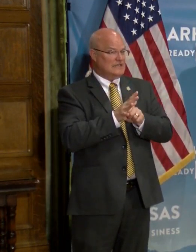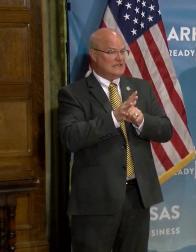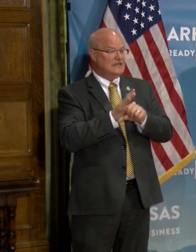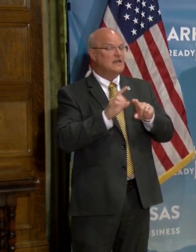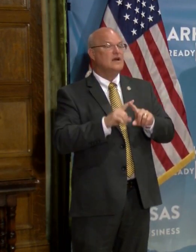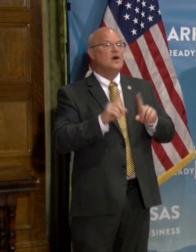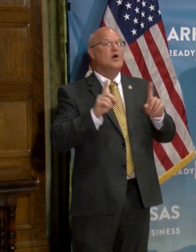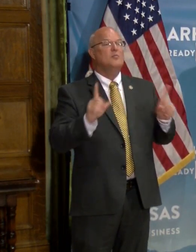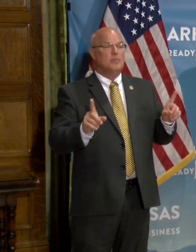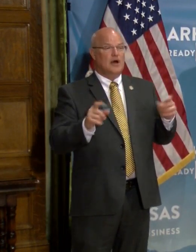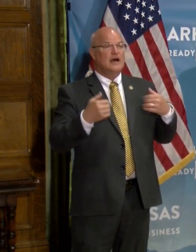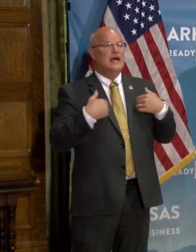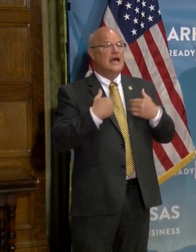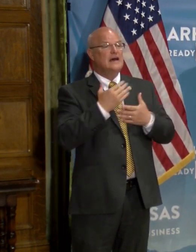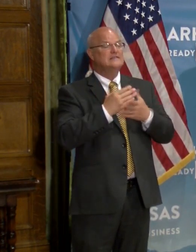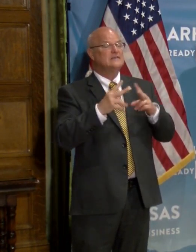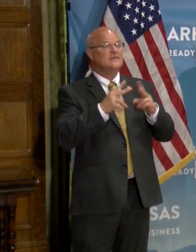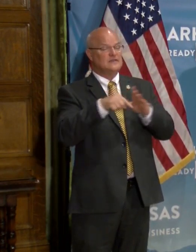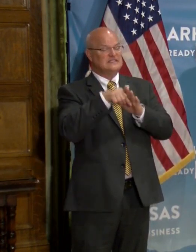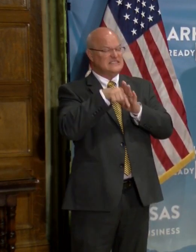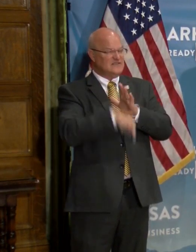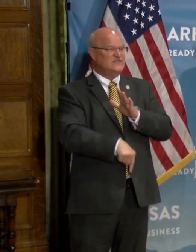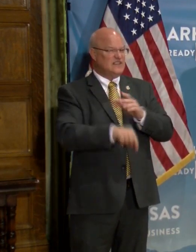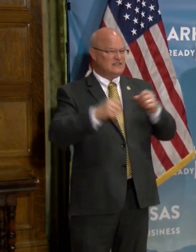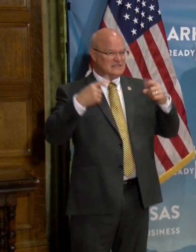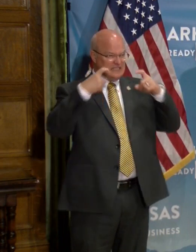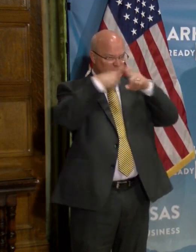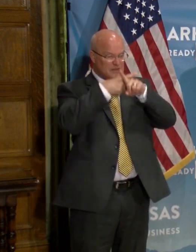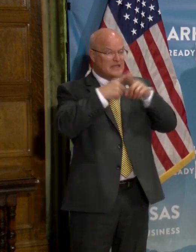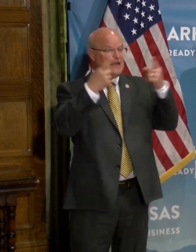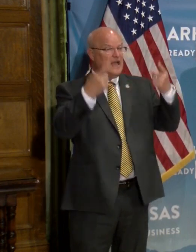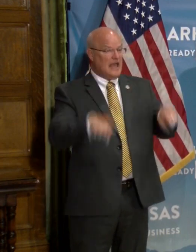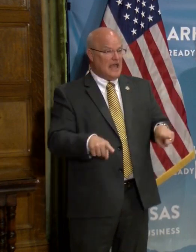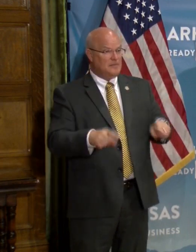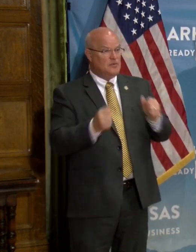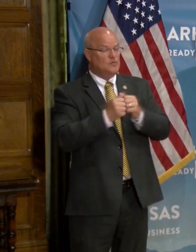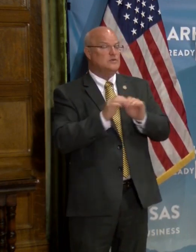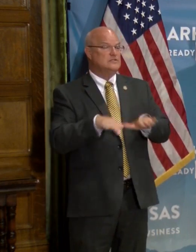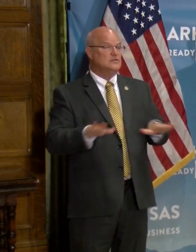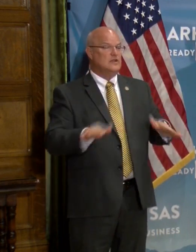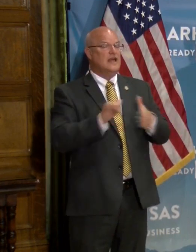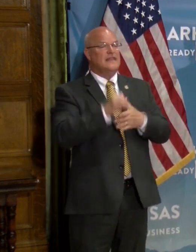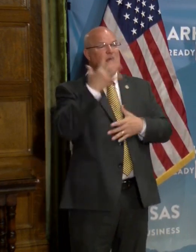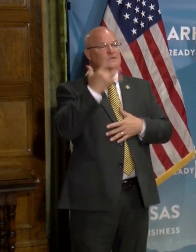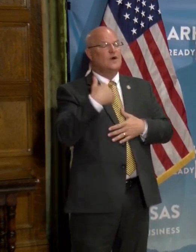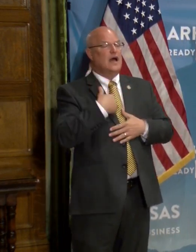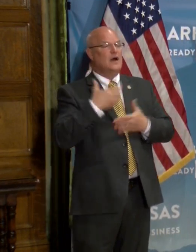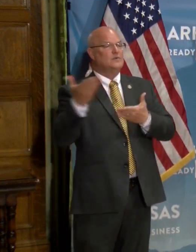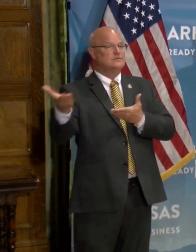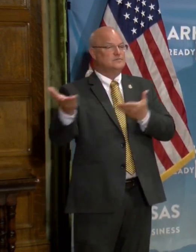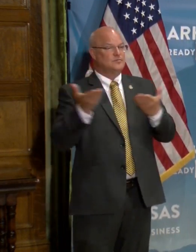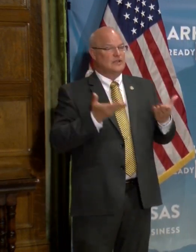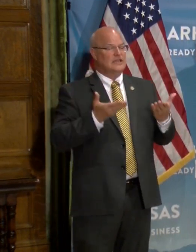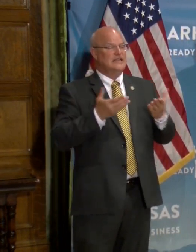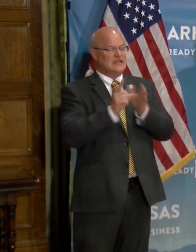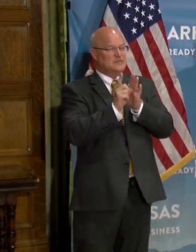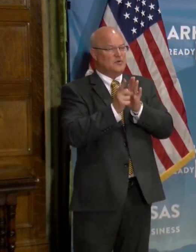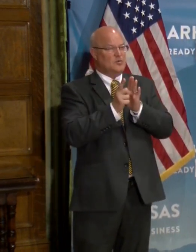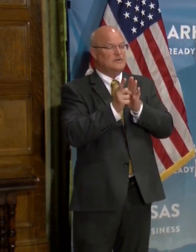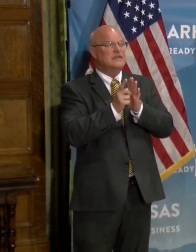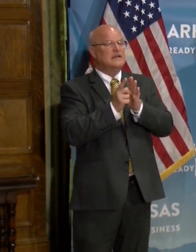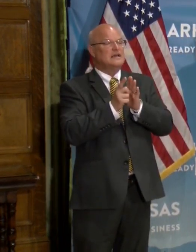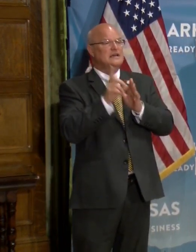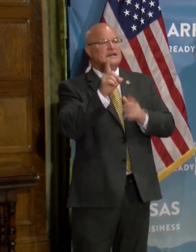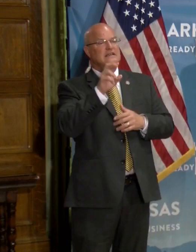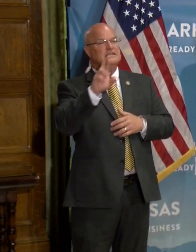but there are some very severe complications that can occur among children, and that's why I'm going to bring up, uh, in just a moment